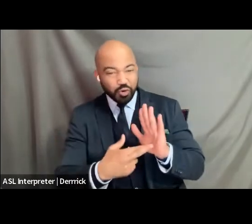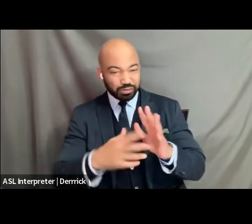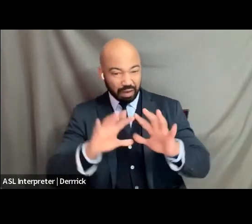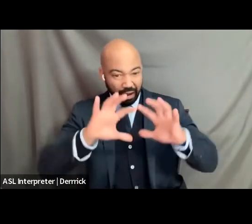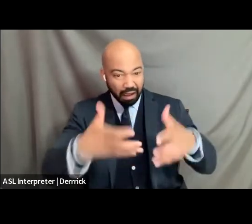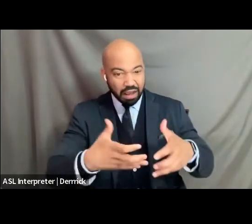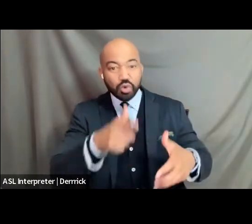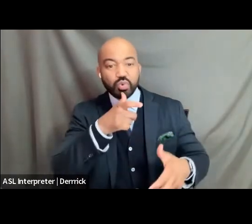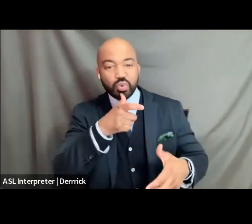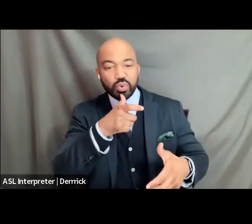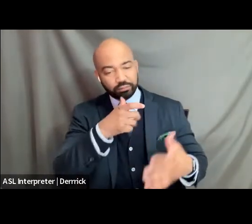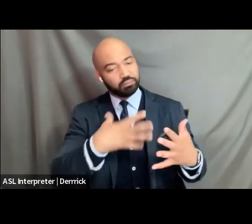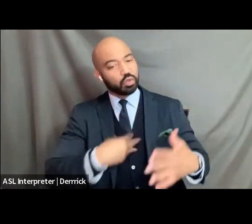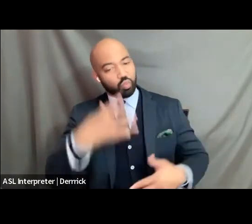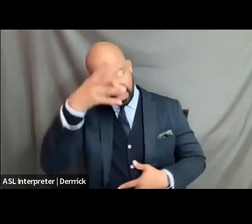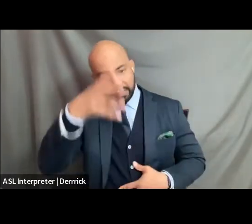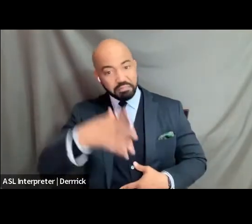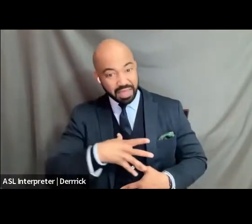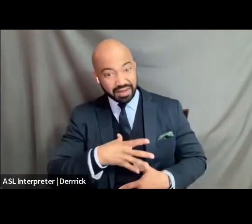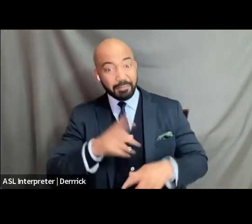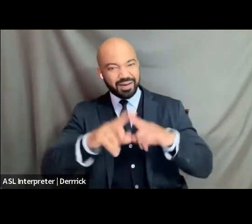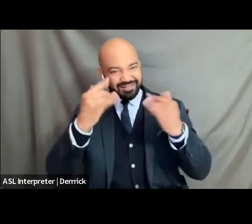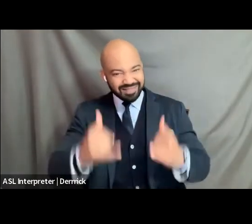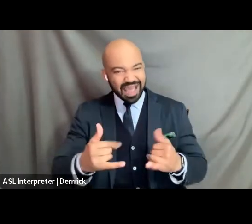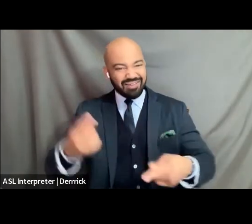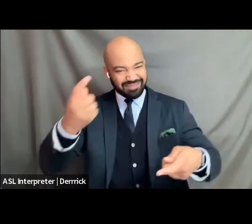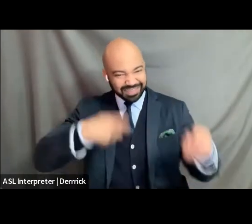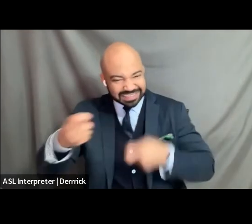that alone is worth celebrating thank you